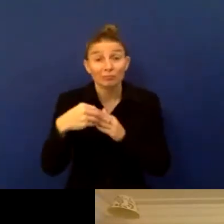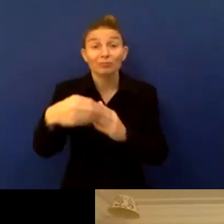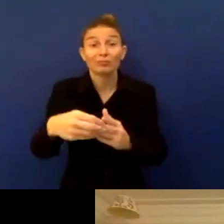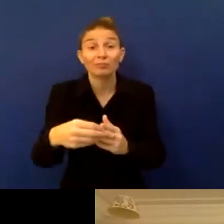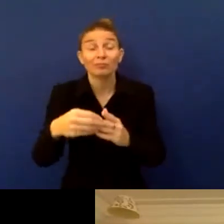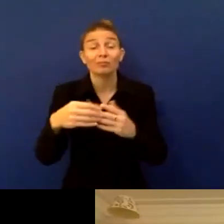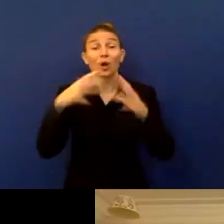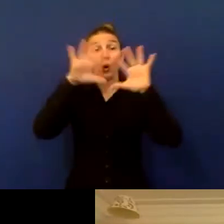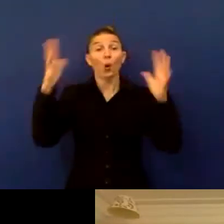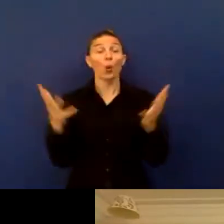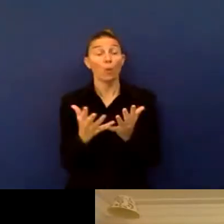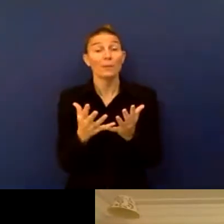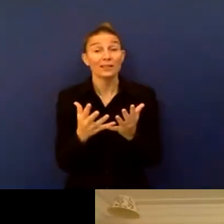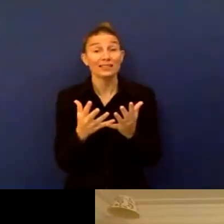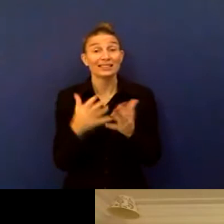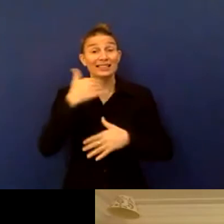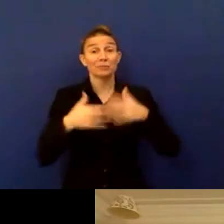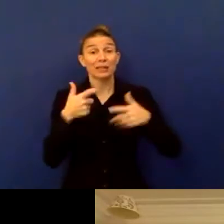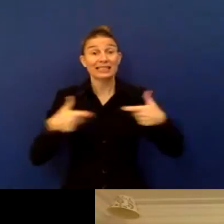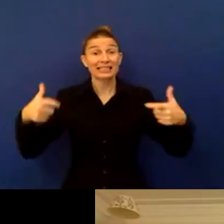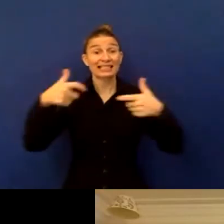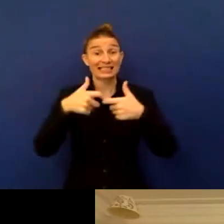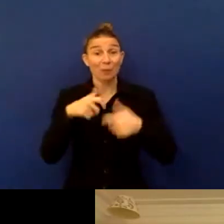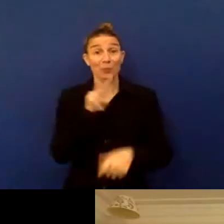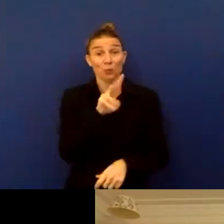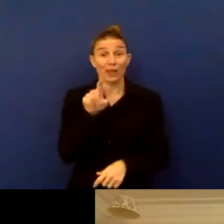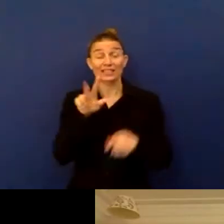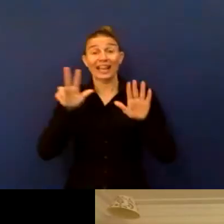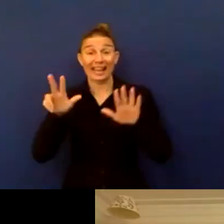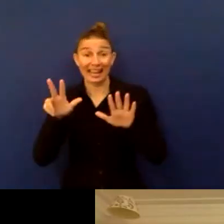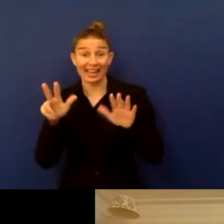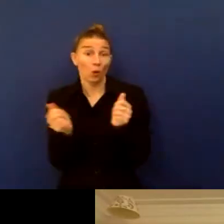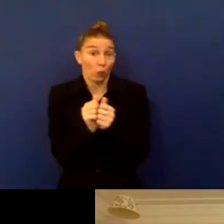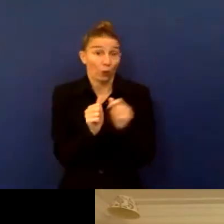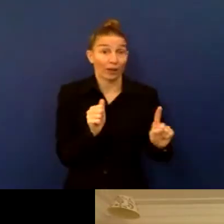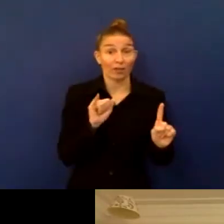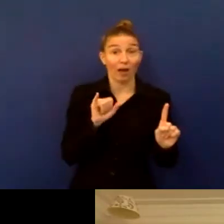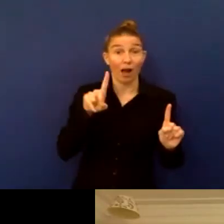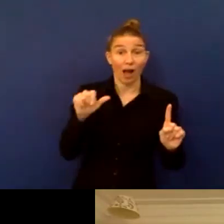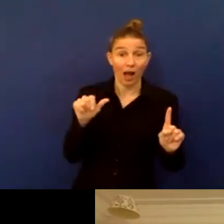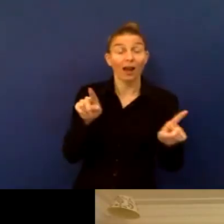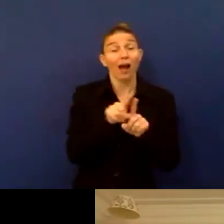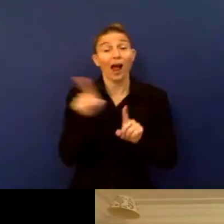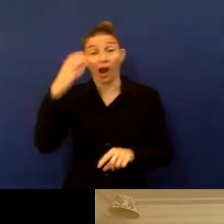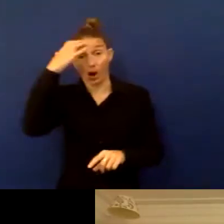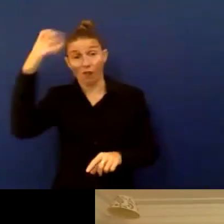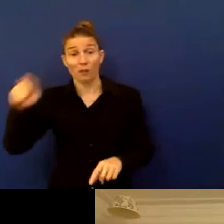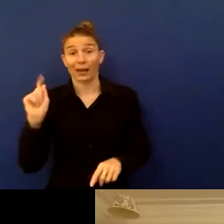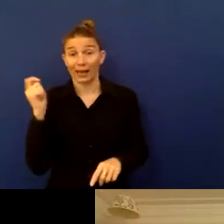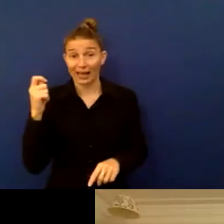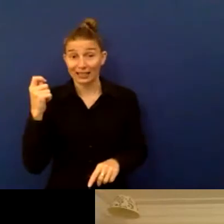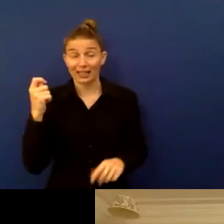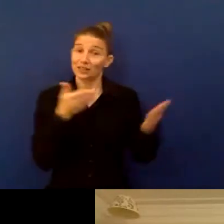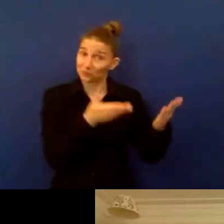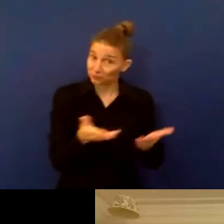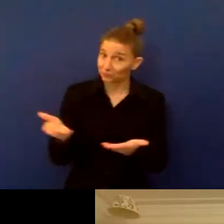in 2018 alongside the International Disability Alliance and the Government of Kenya. Penny, over to you. The floor